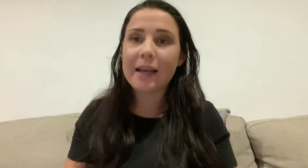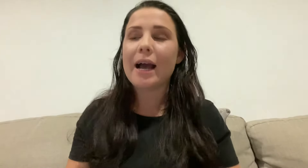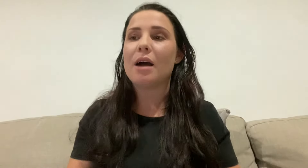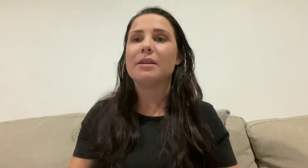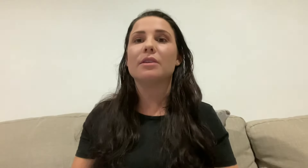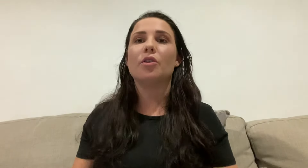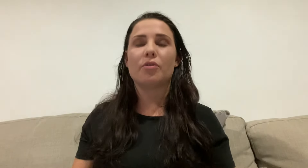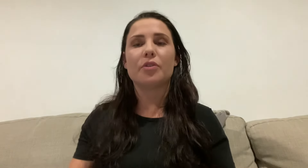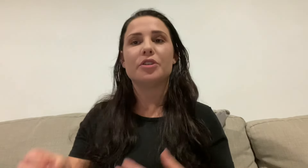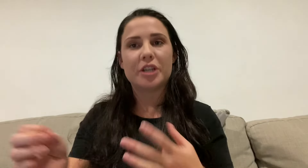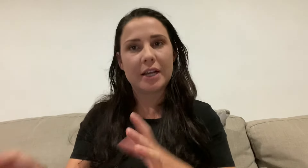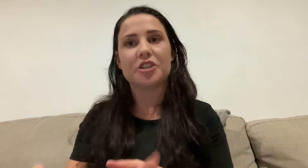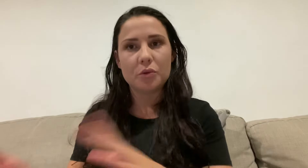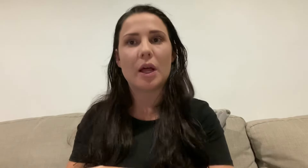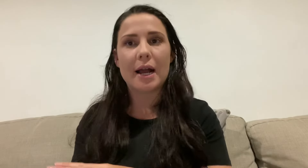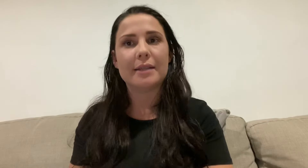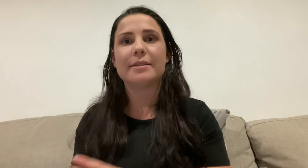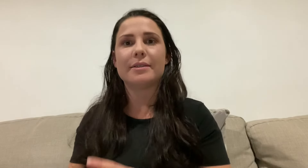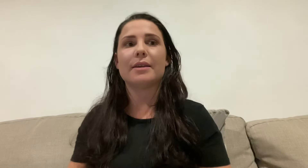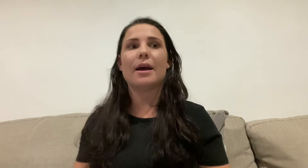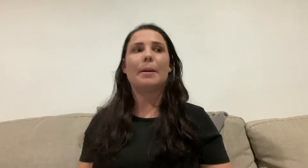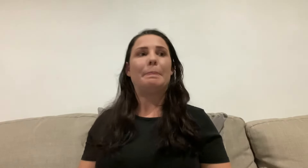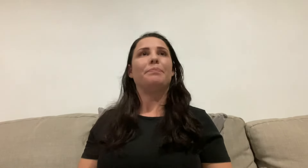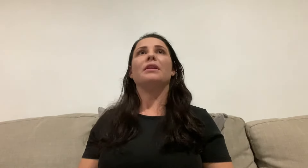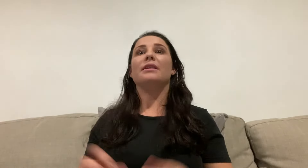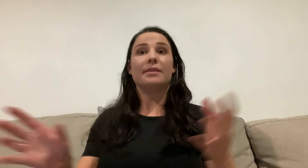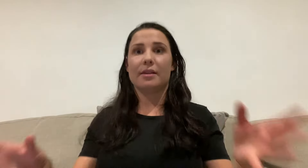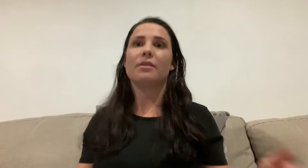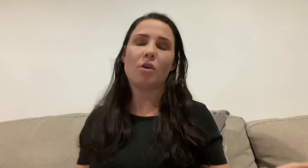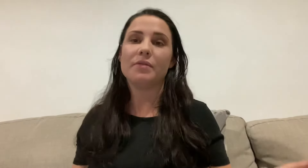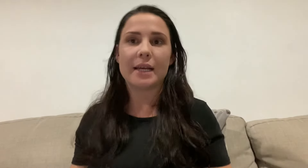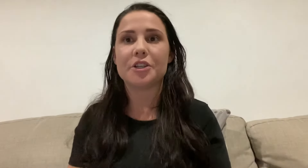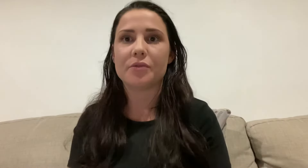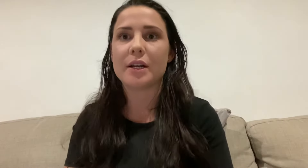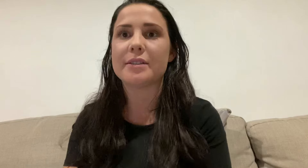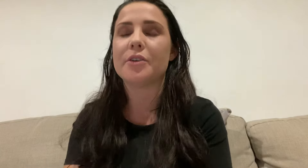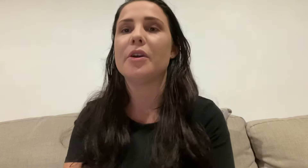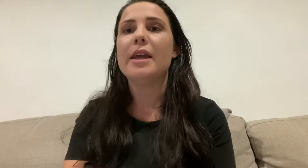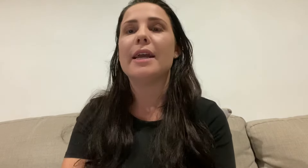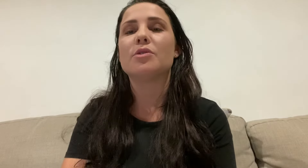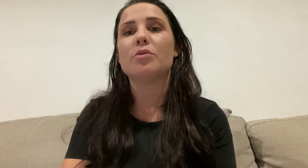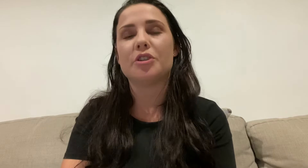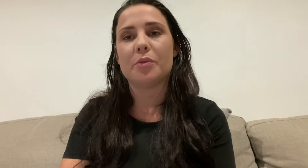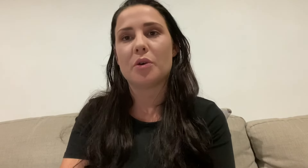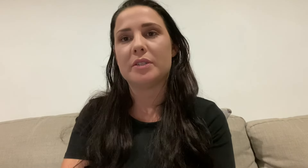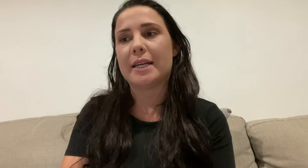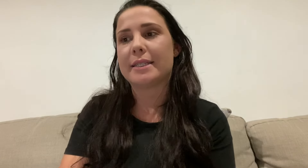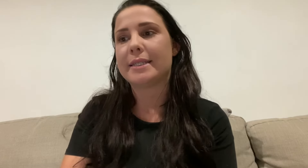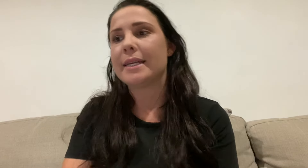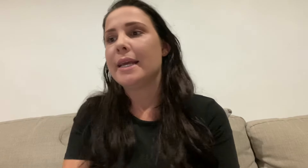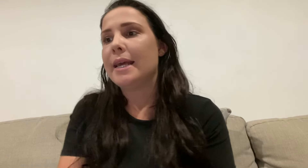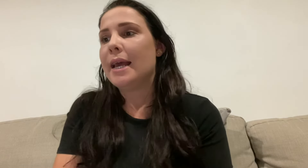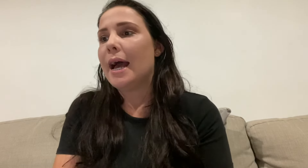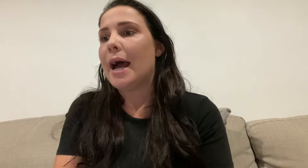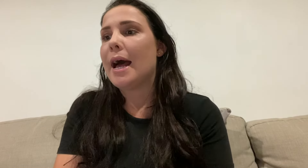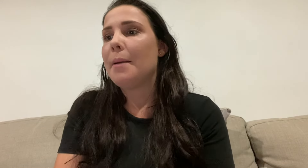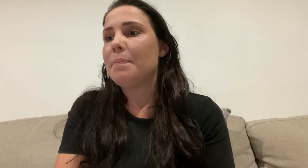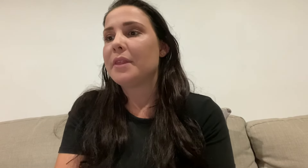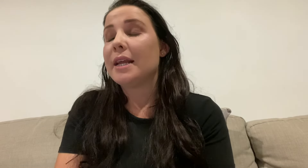uh, it's a lot of contextualized, um, in the conversation, right? So it's all to do with context. Um, the next